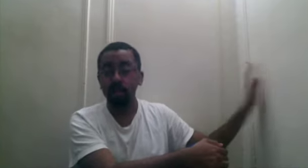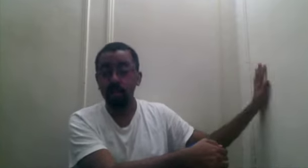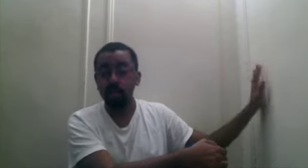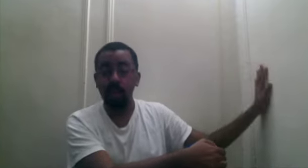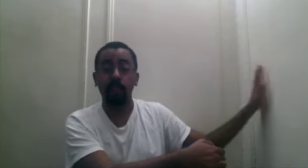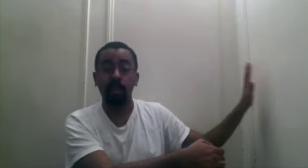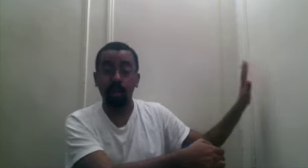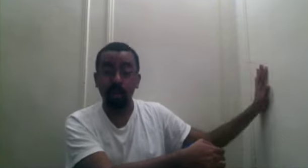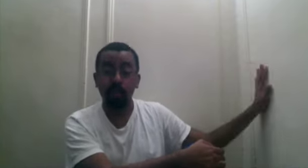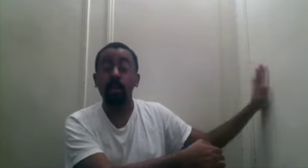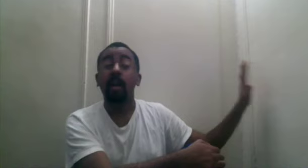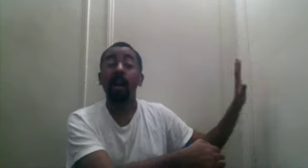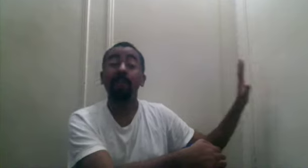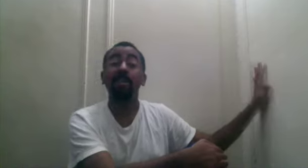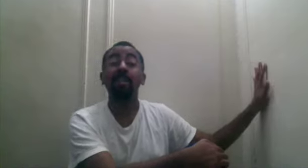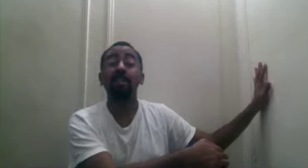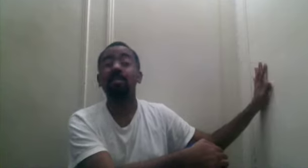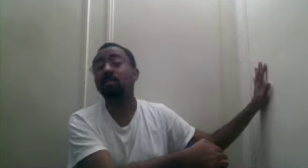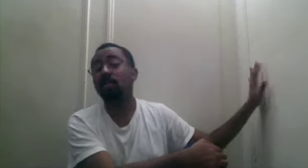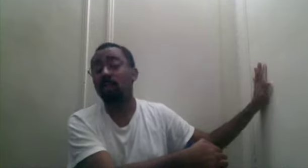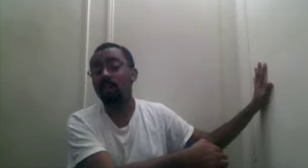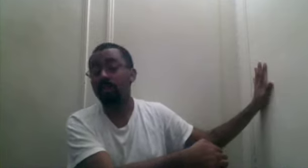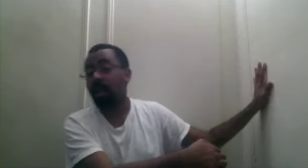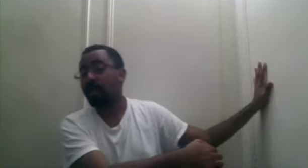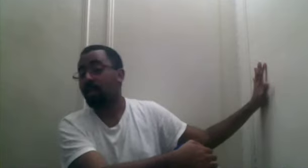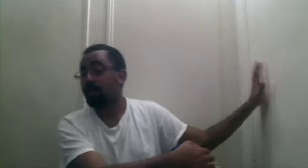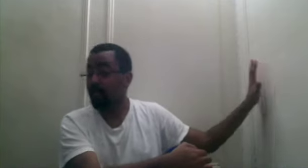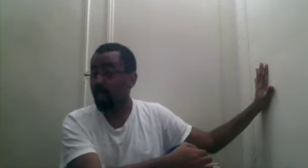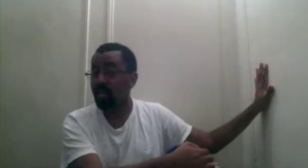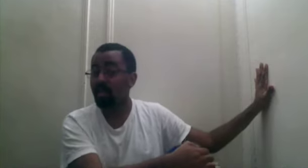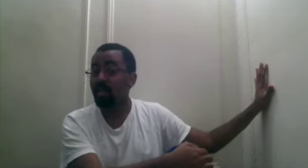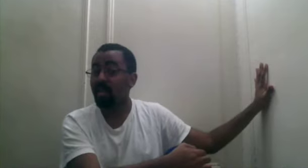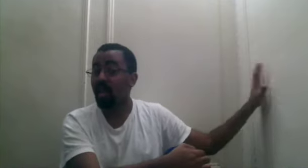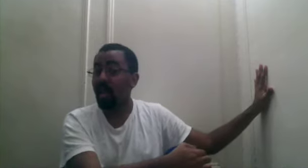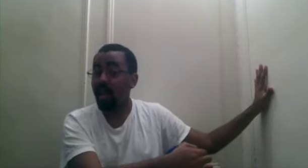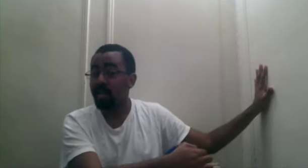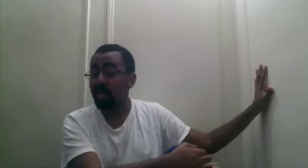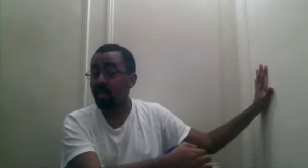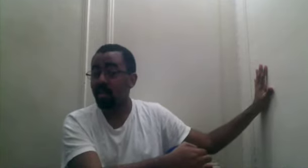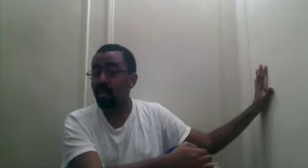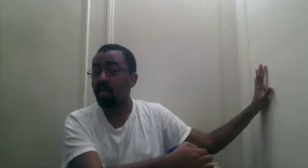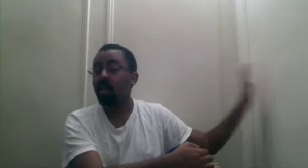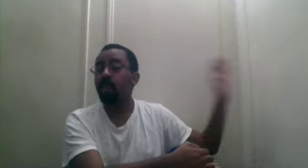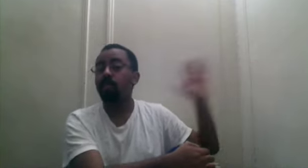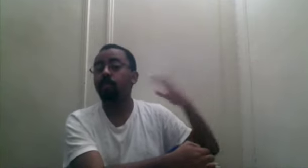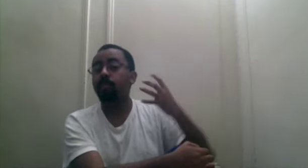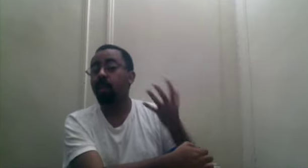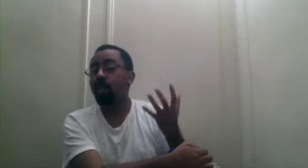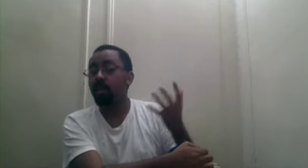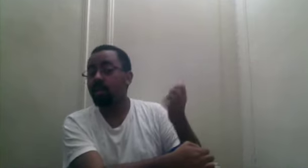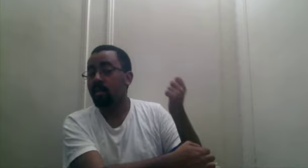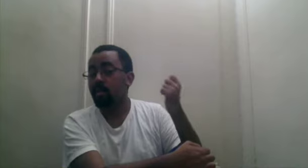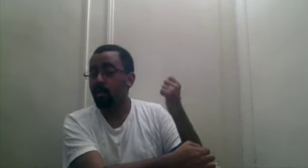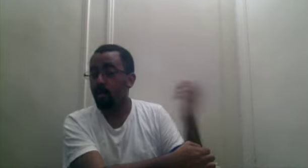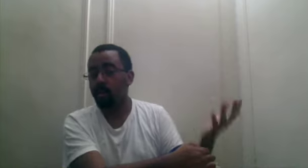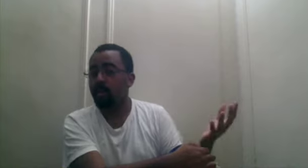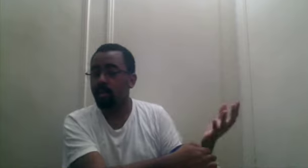own sovereign government. I feel like this is going to come back to bite someone in the ass later, but what can you do?